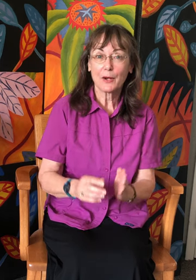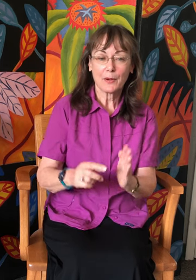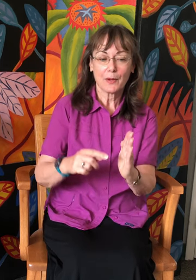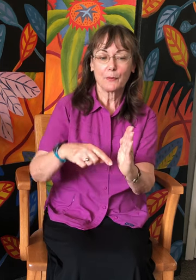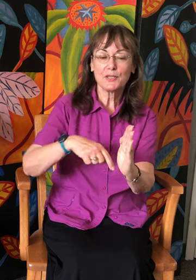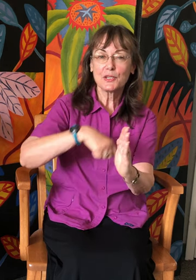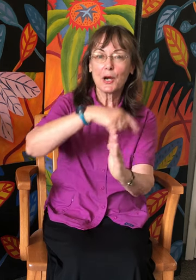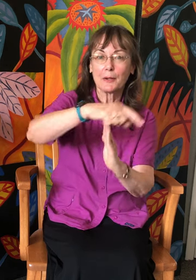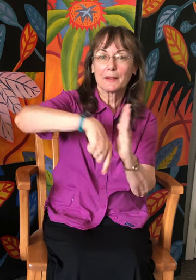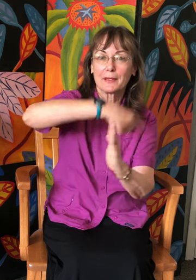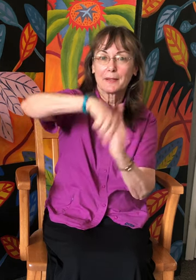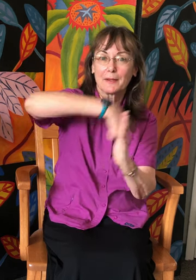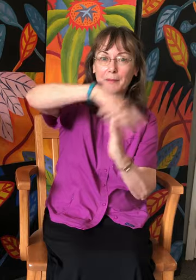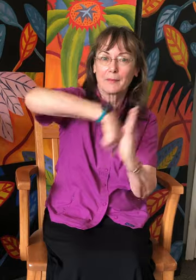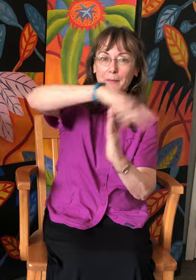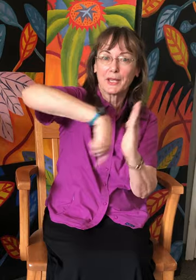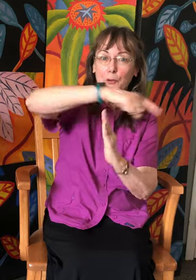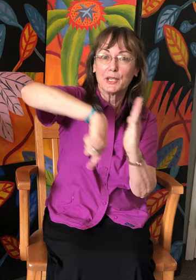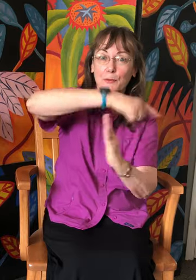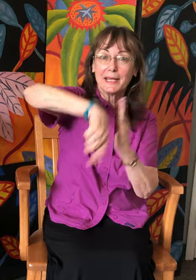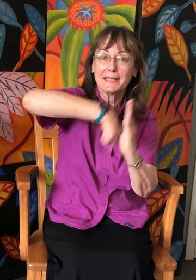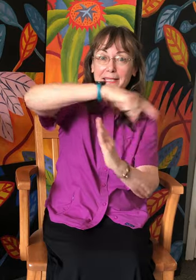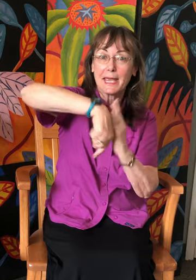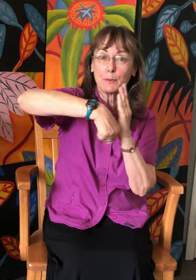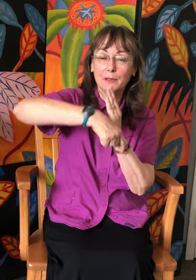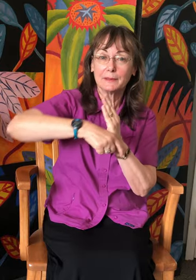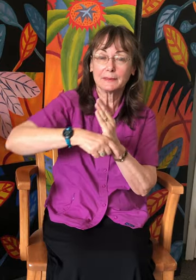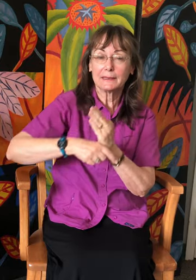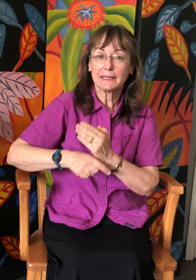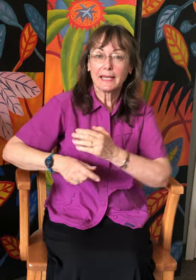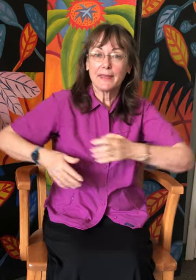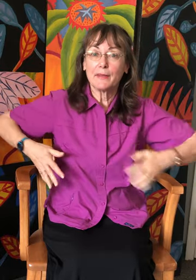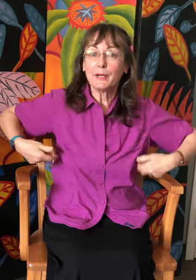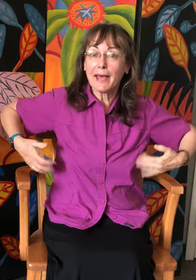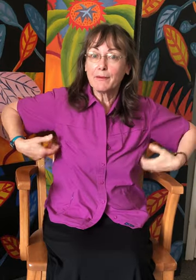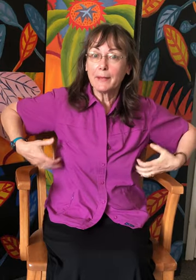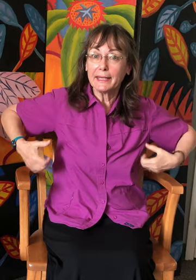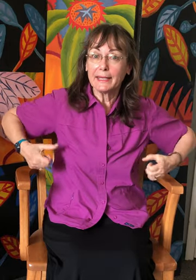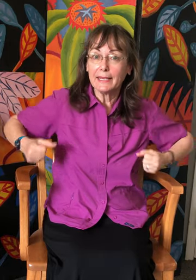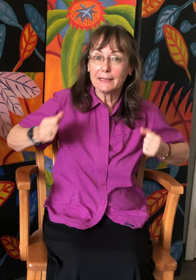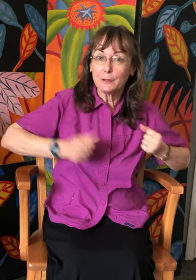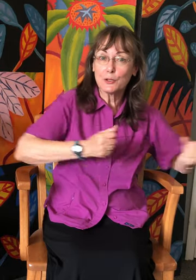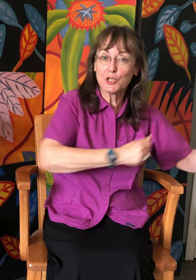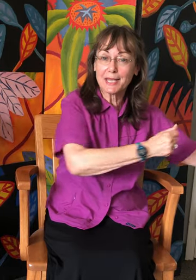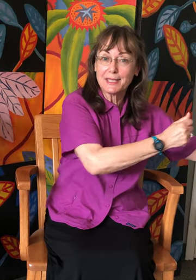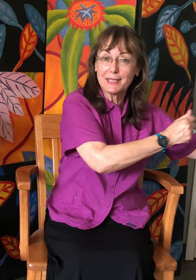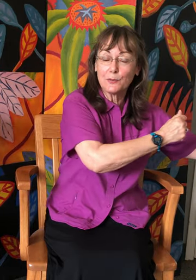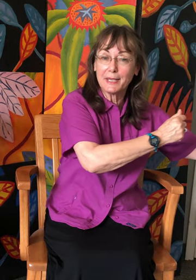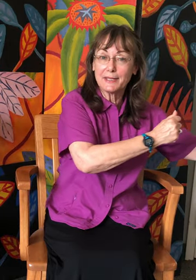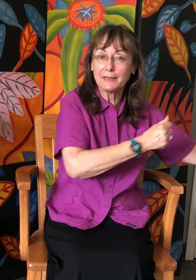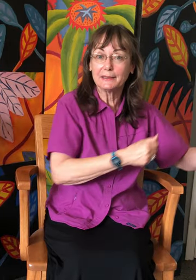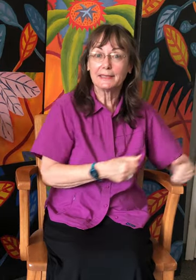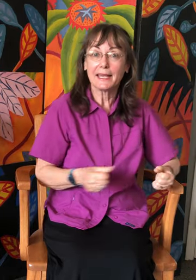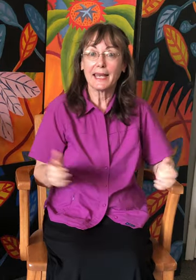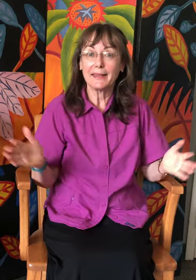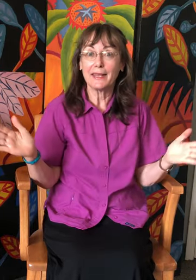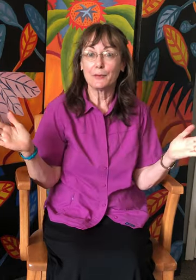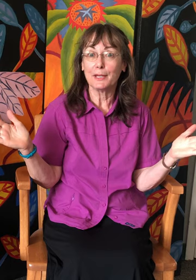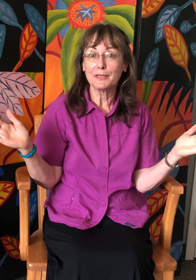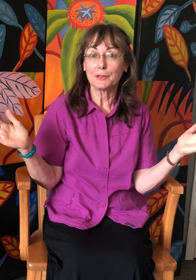We start by going around the table and then we have a monkey who chases a weasel and then the weasel